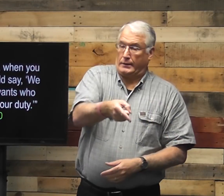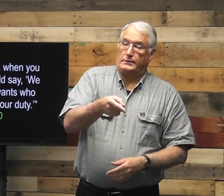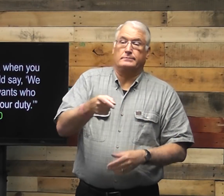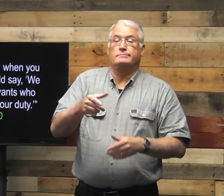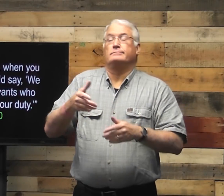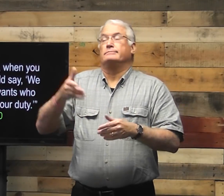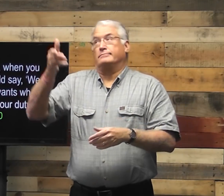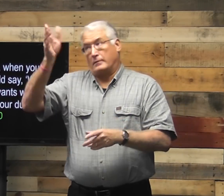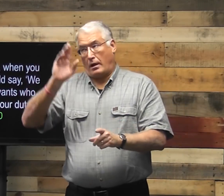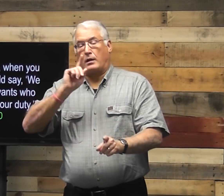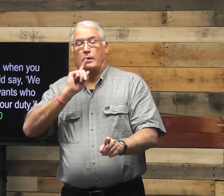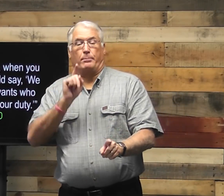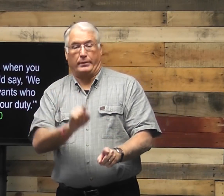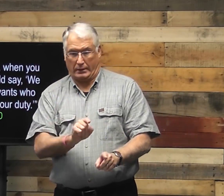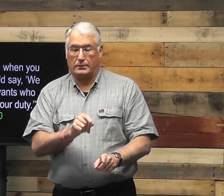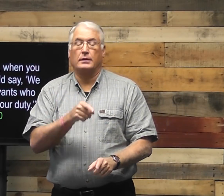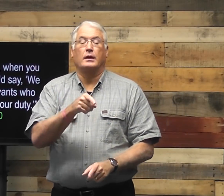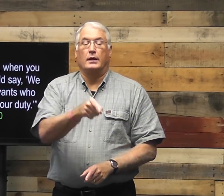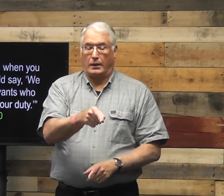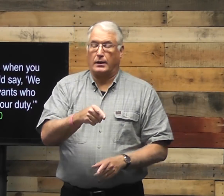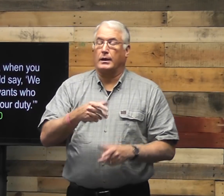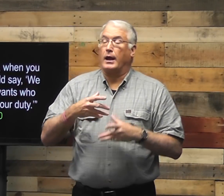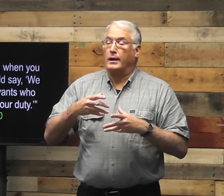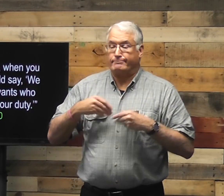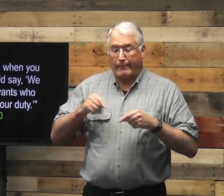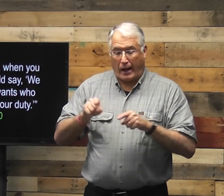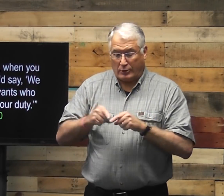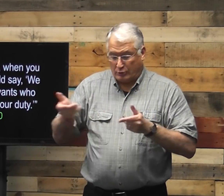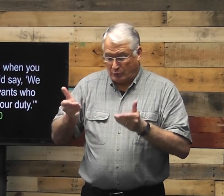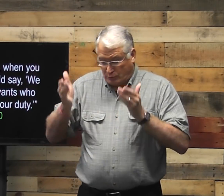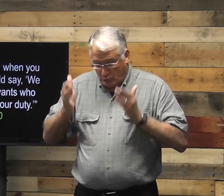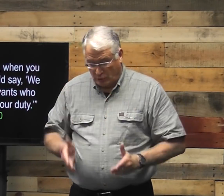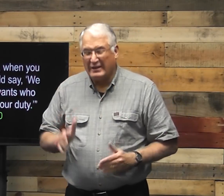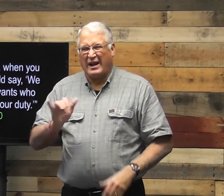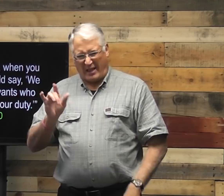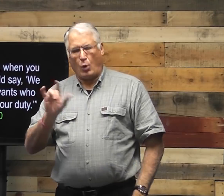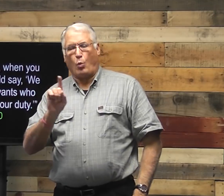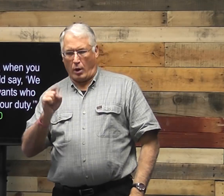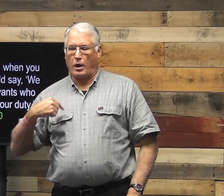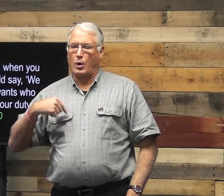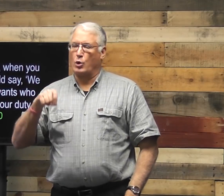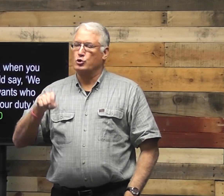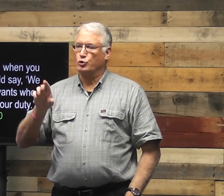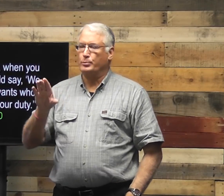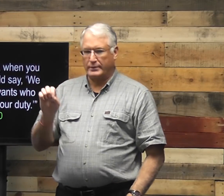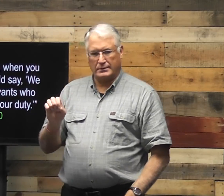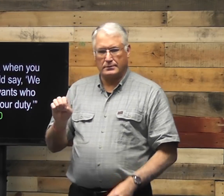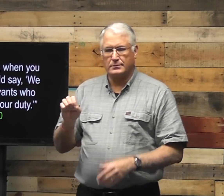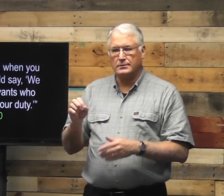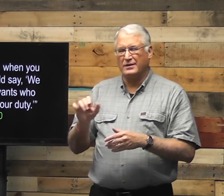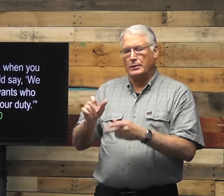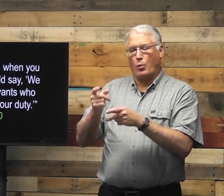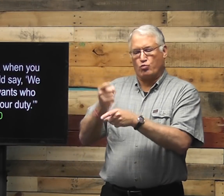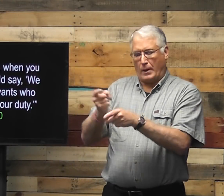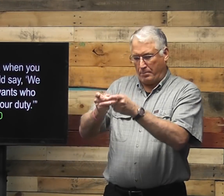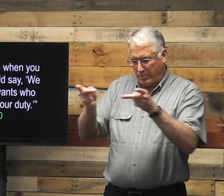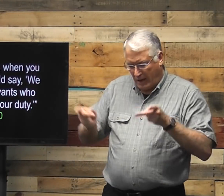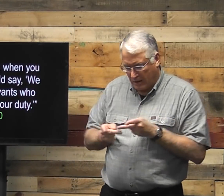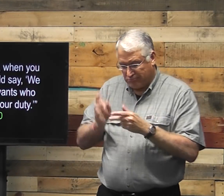He's done what God's commanded, and he accepted his place as a servant. And that's what we should be